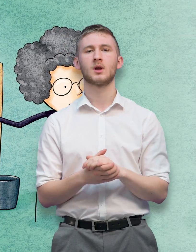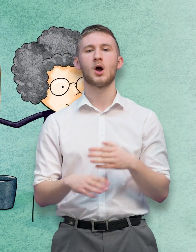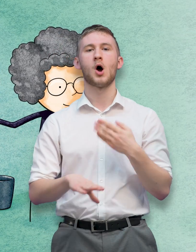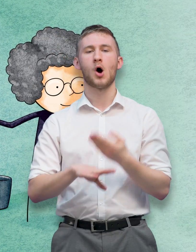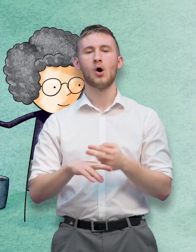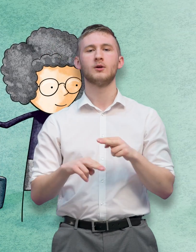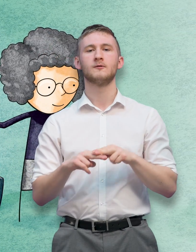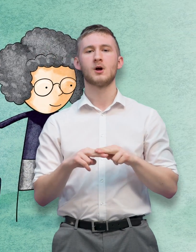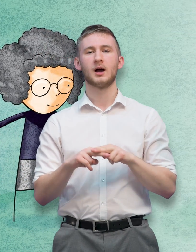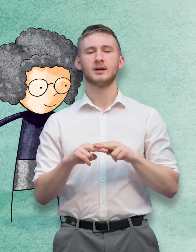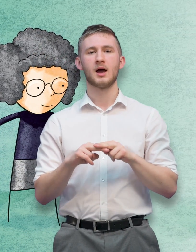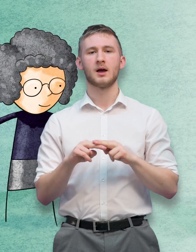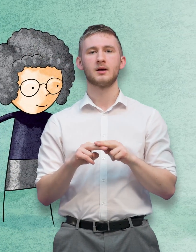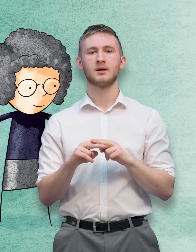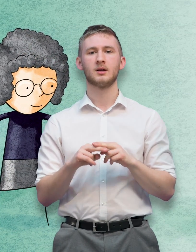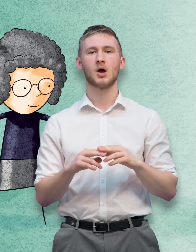In the job that you choose for you